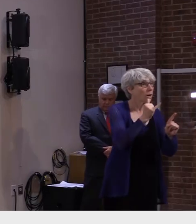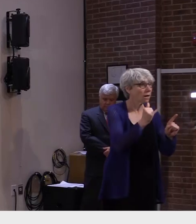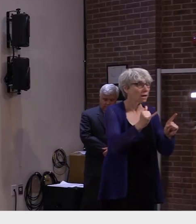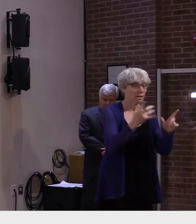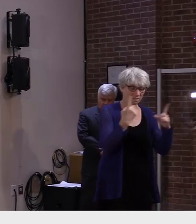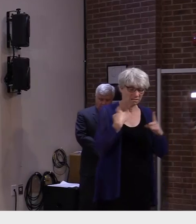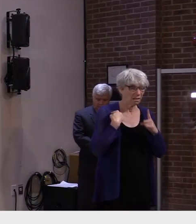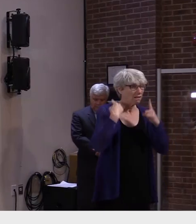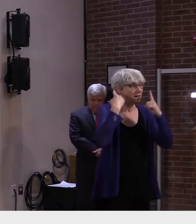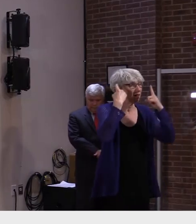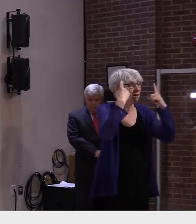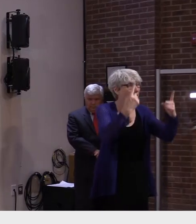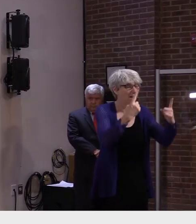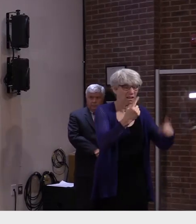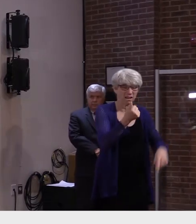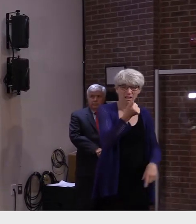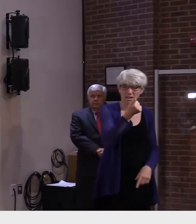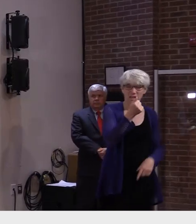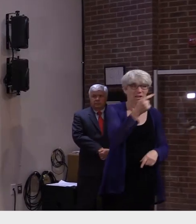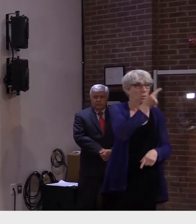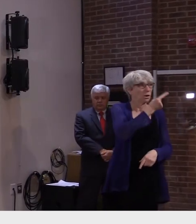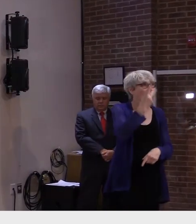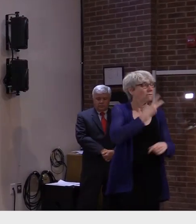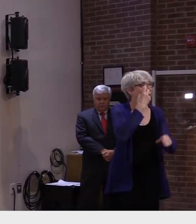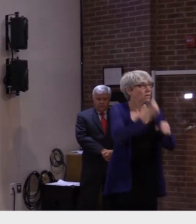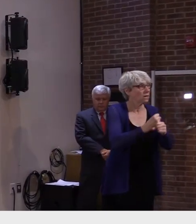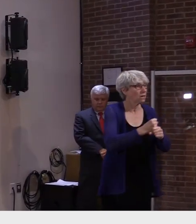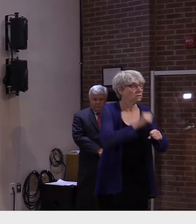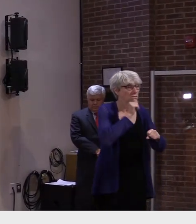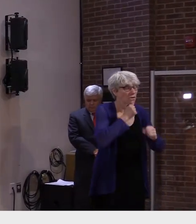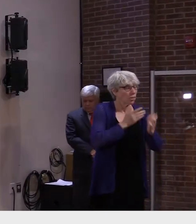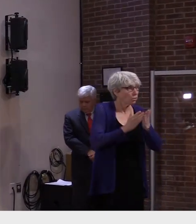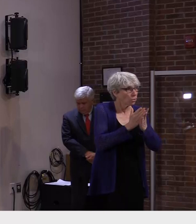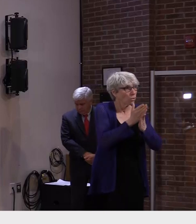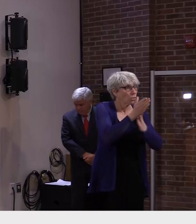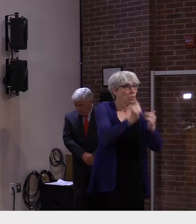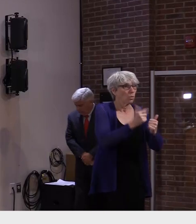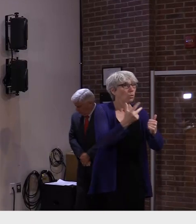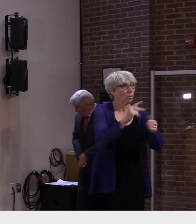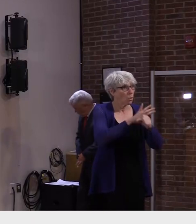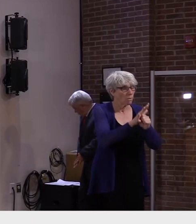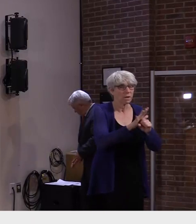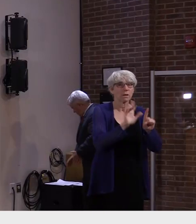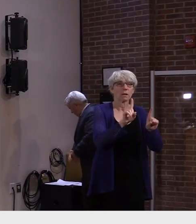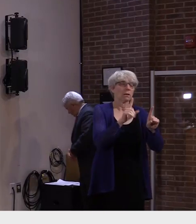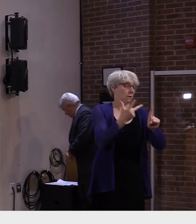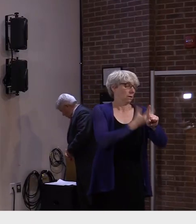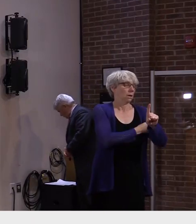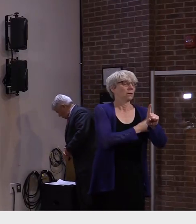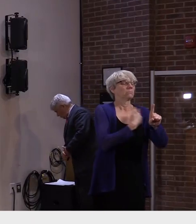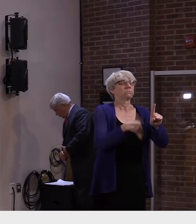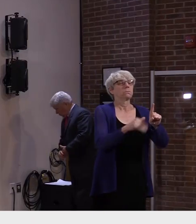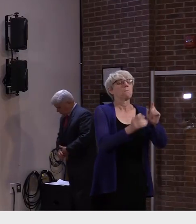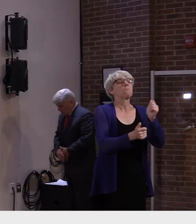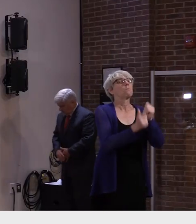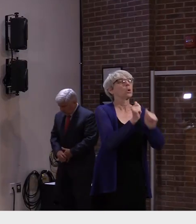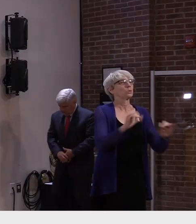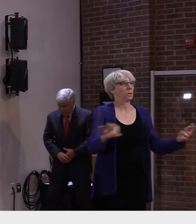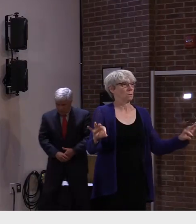19 this is the number one thing the most important action any of us can take